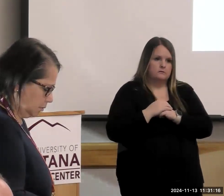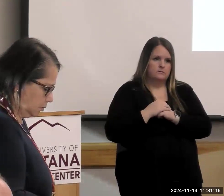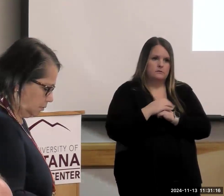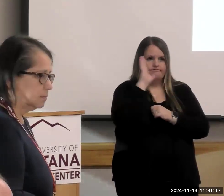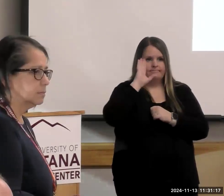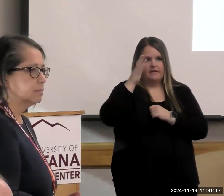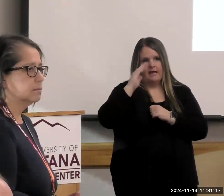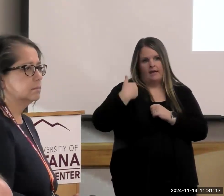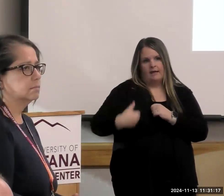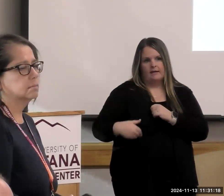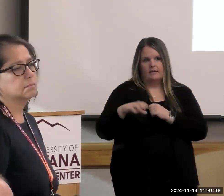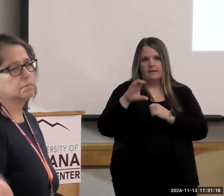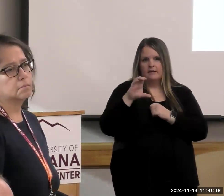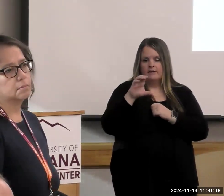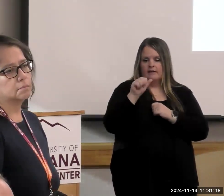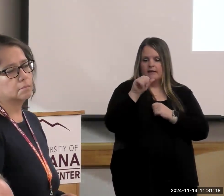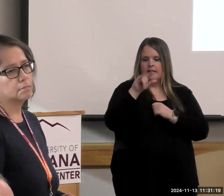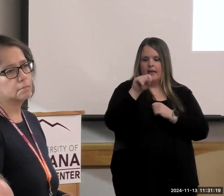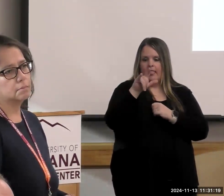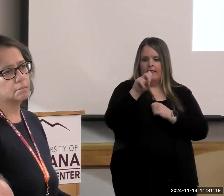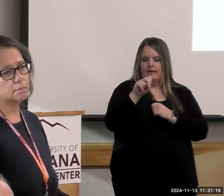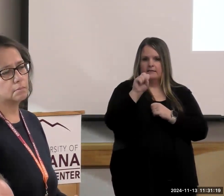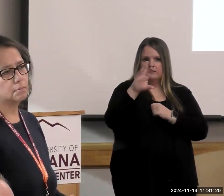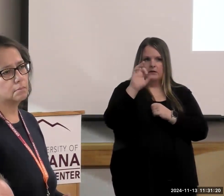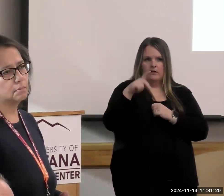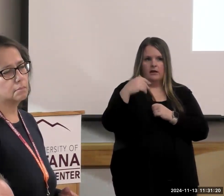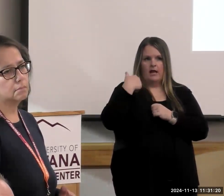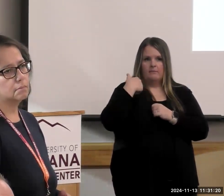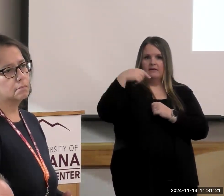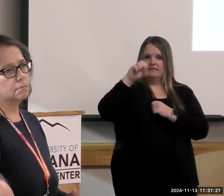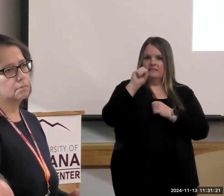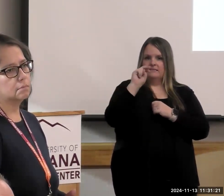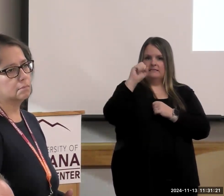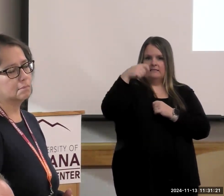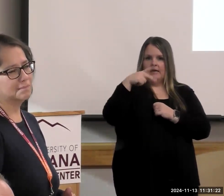Hi, everyone. I'm Caitlin Sharp, and I am the SNAP-Ed instructor on the Blackview Reservation.